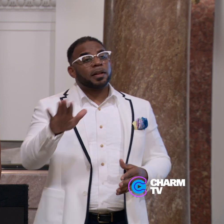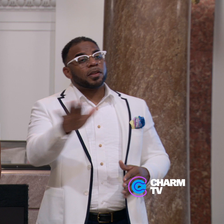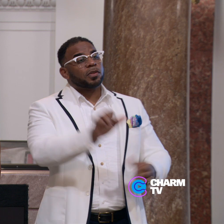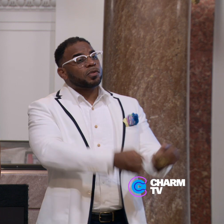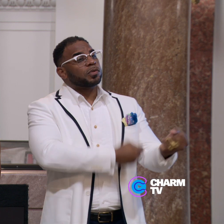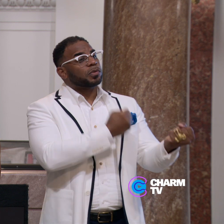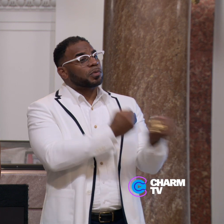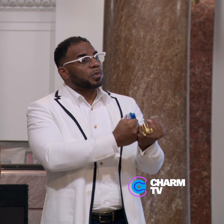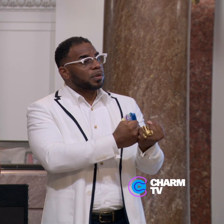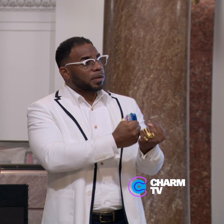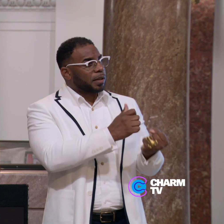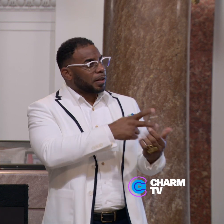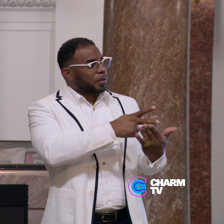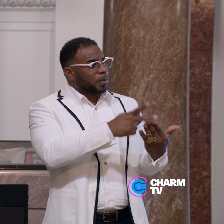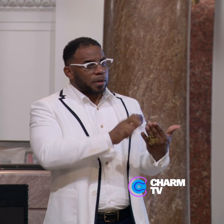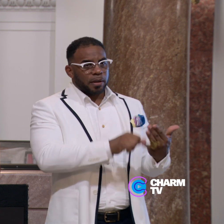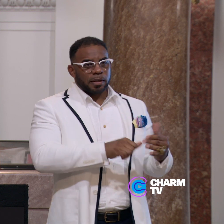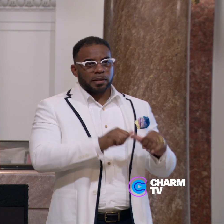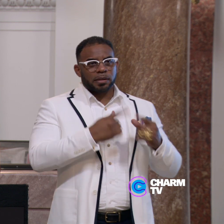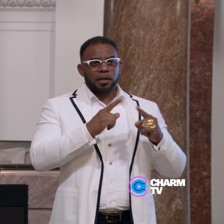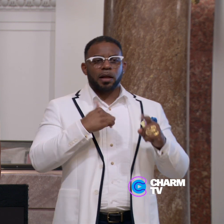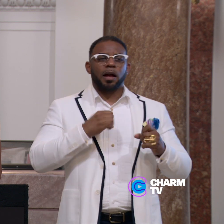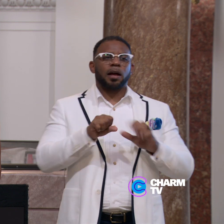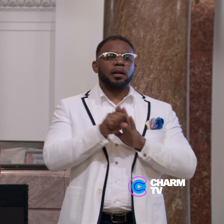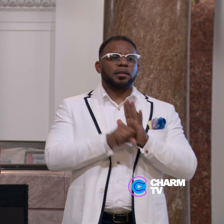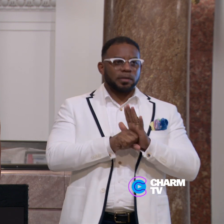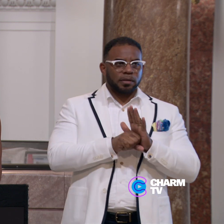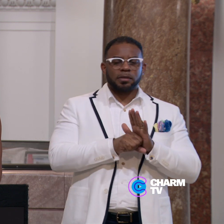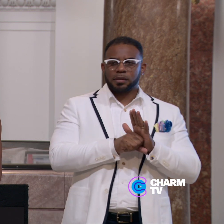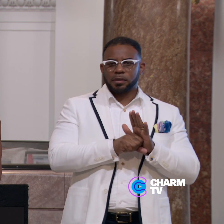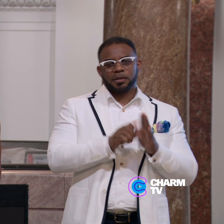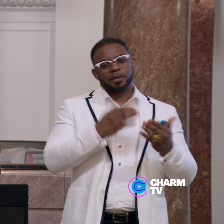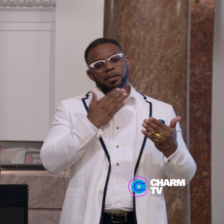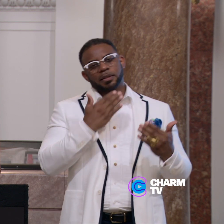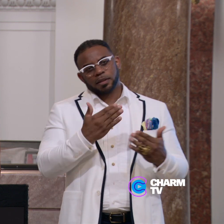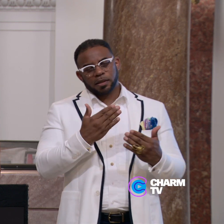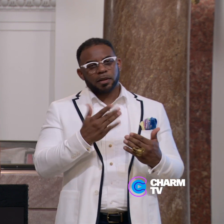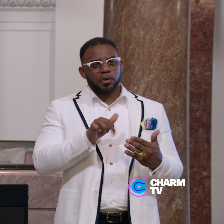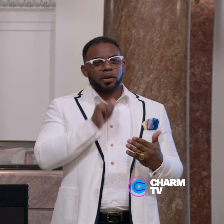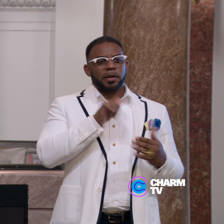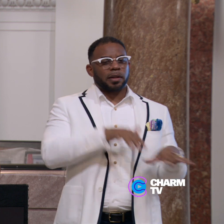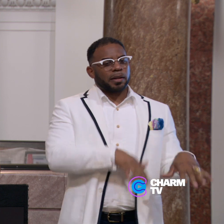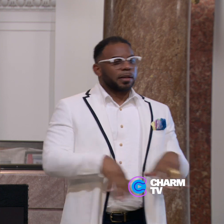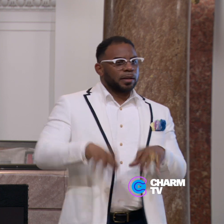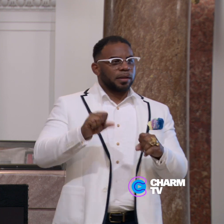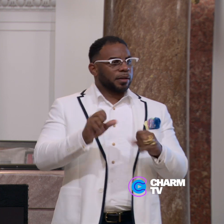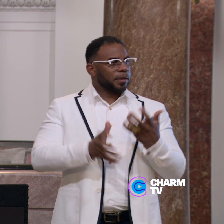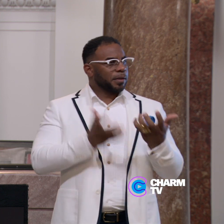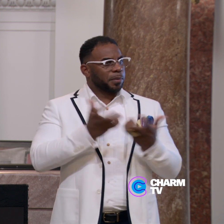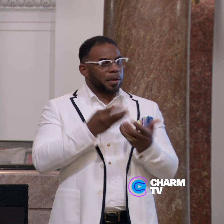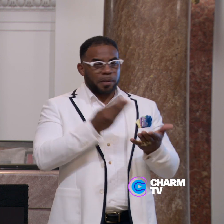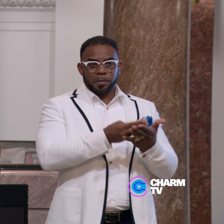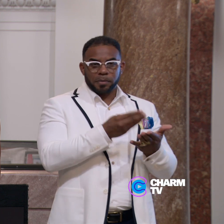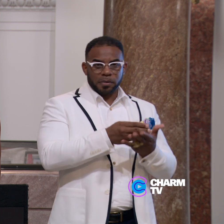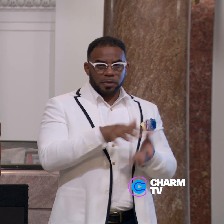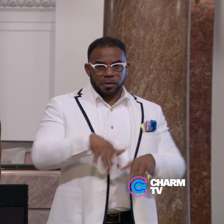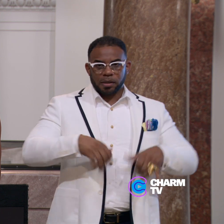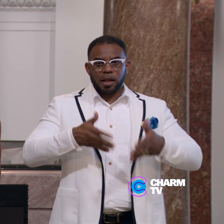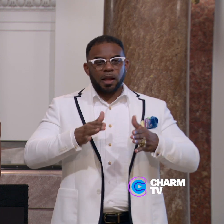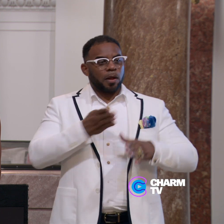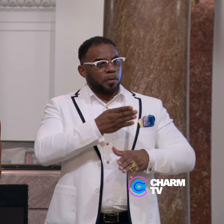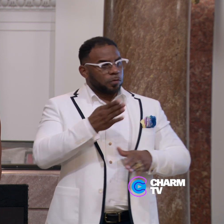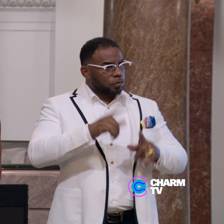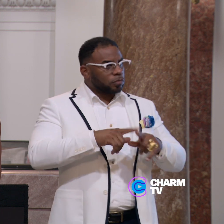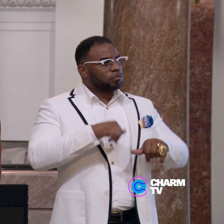their support and the program success, our state, thank you, will now take over the matching contribution, allowing